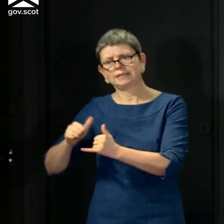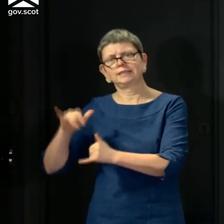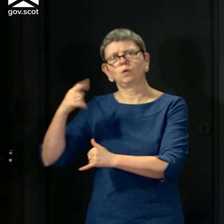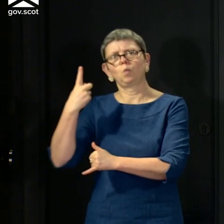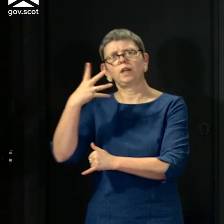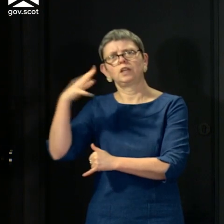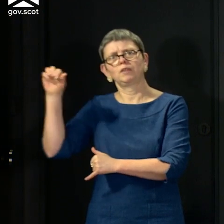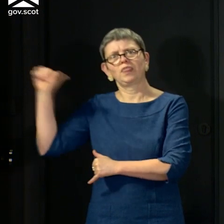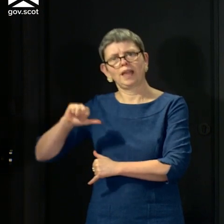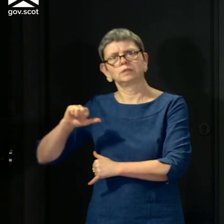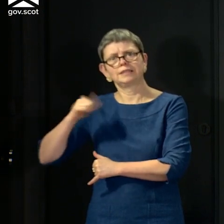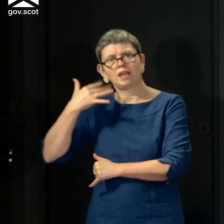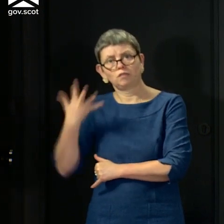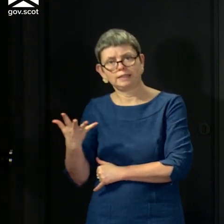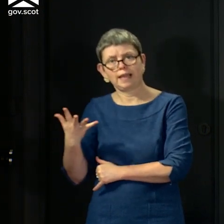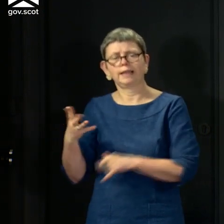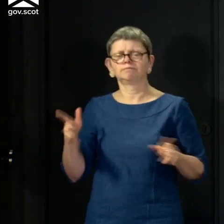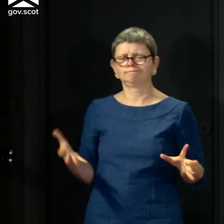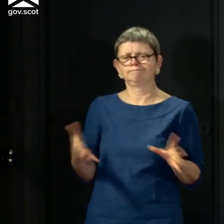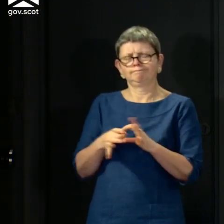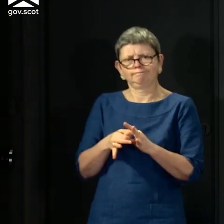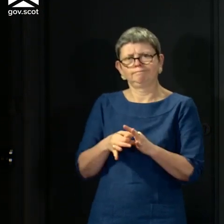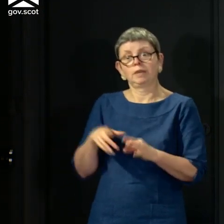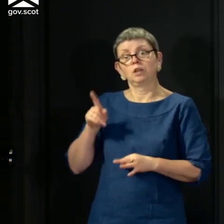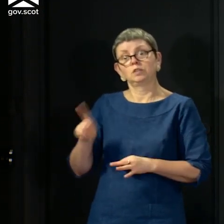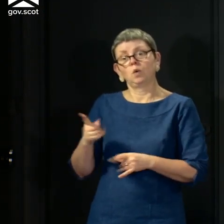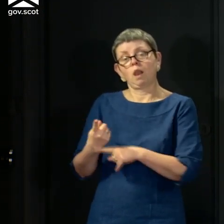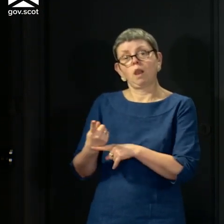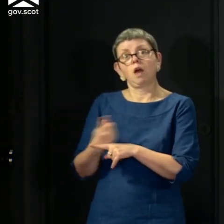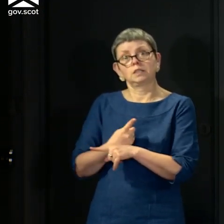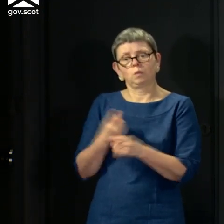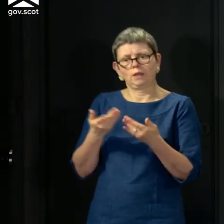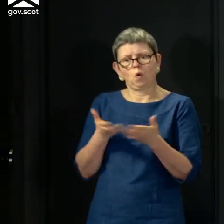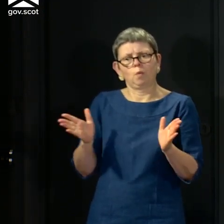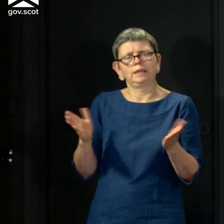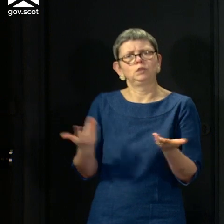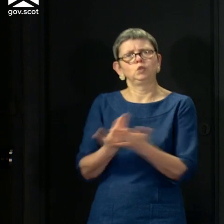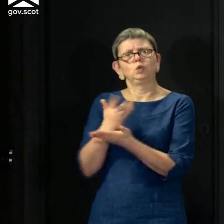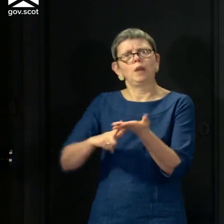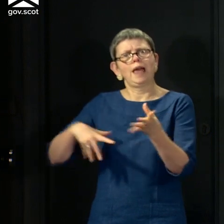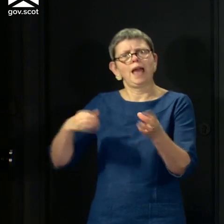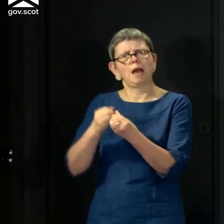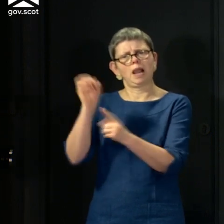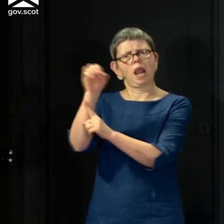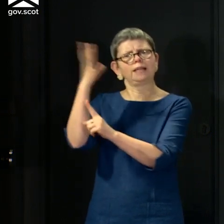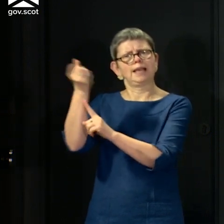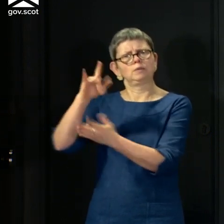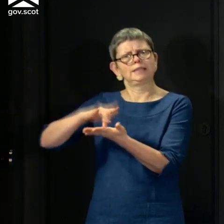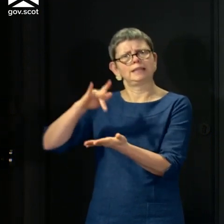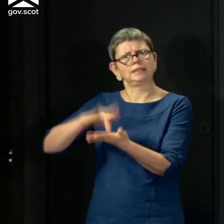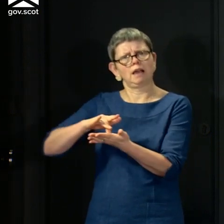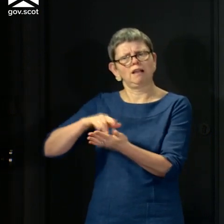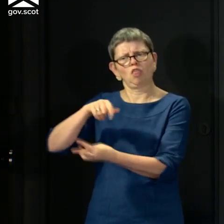laboratory based at Glasgow University, which became operational last week, is one of three lighthouse centres across the UK.